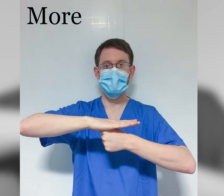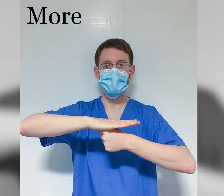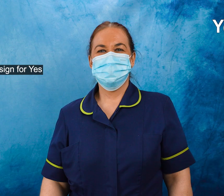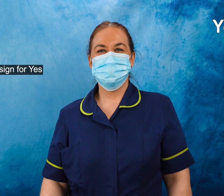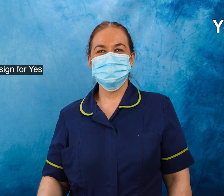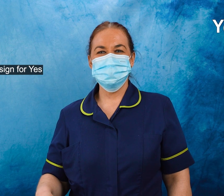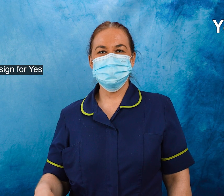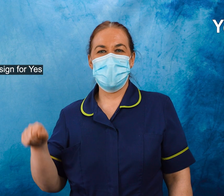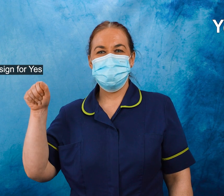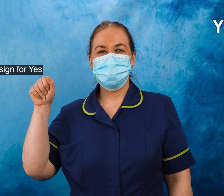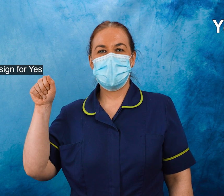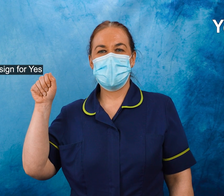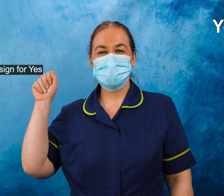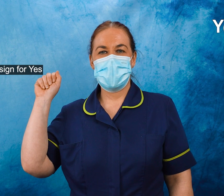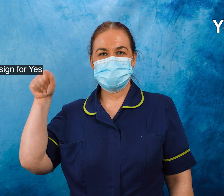This is a sign for yes.